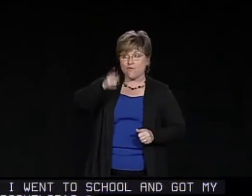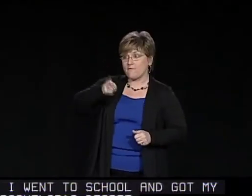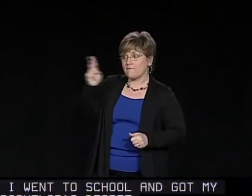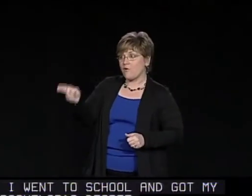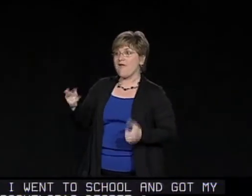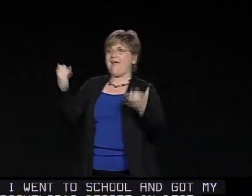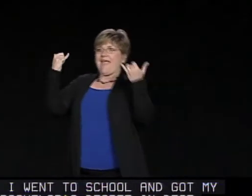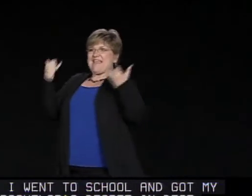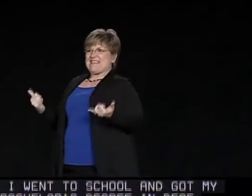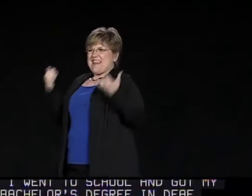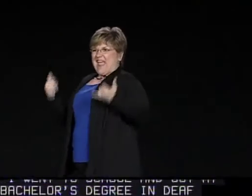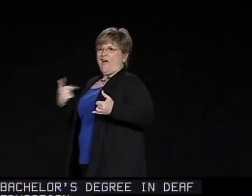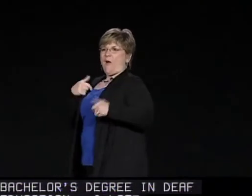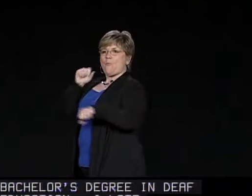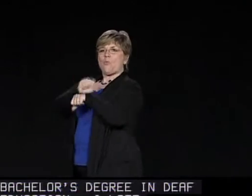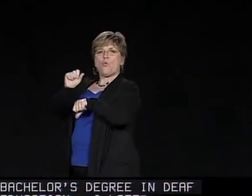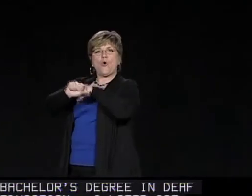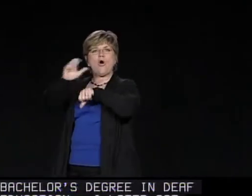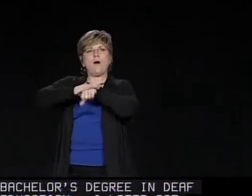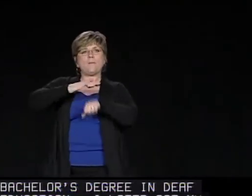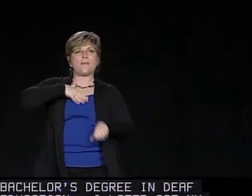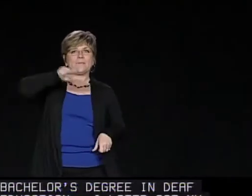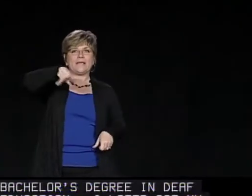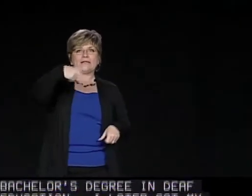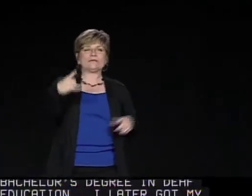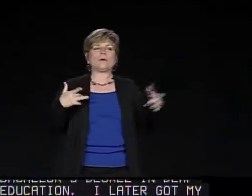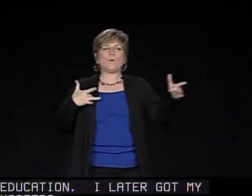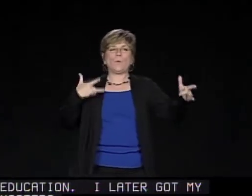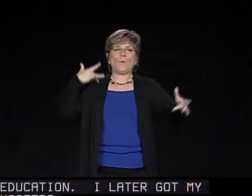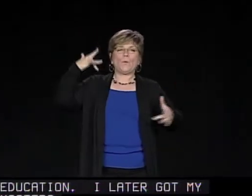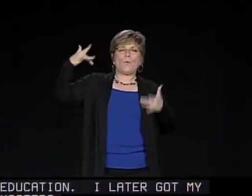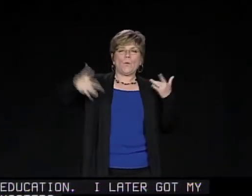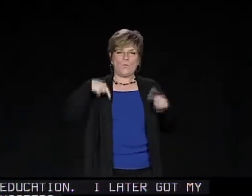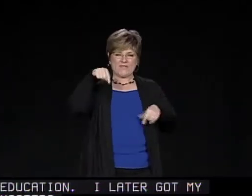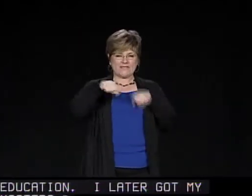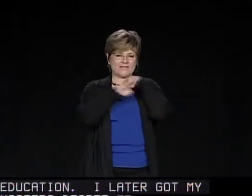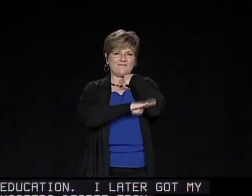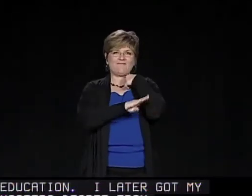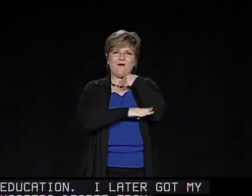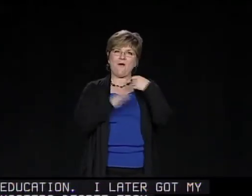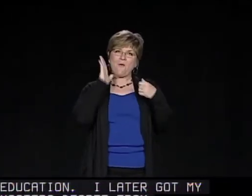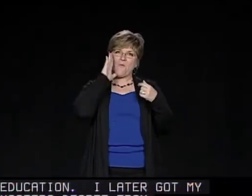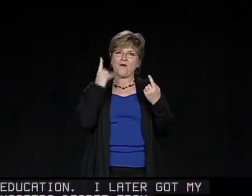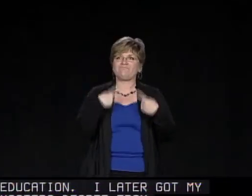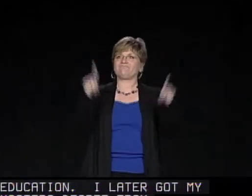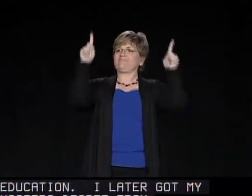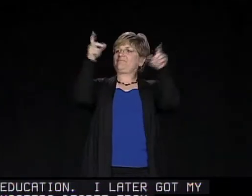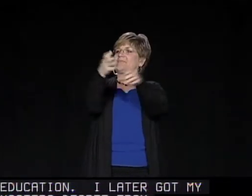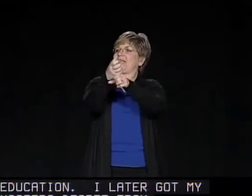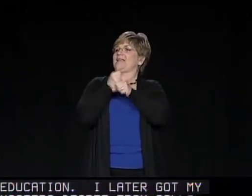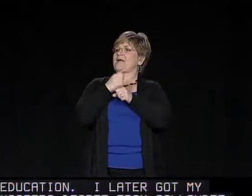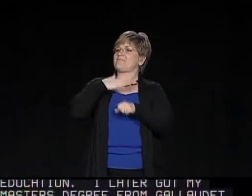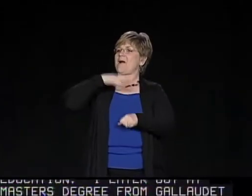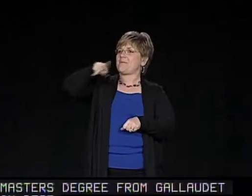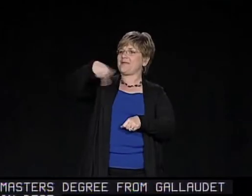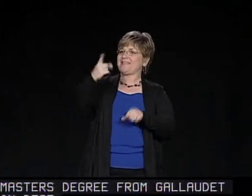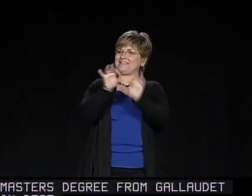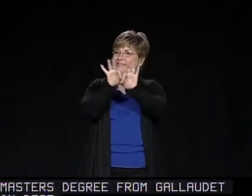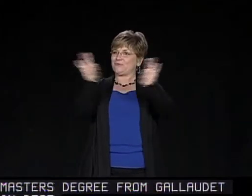with deaf and hard of hearing people. And now I'm working on my Ph.D. And I am thrilled that this fall I will obtain my